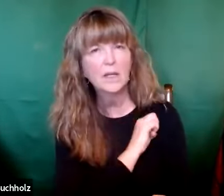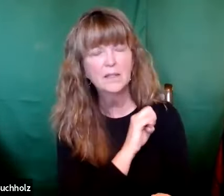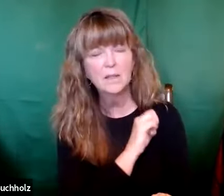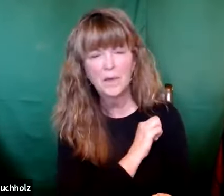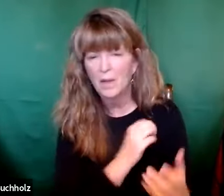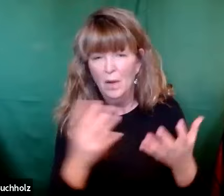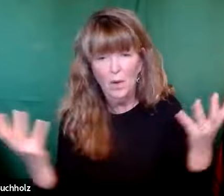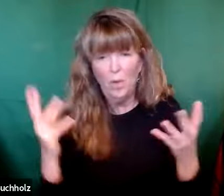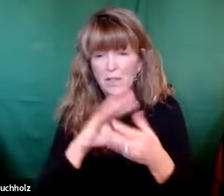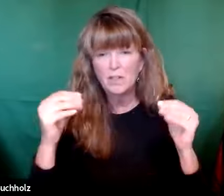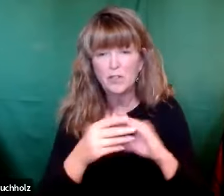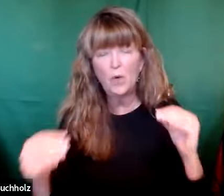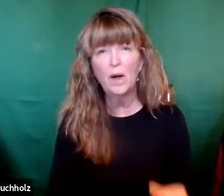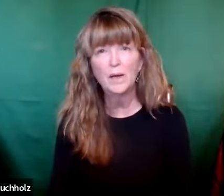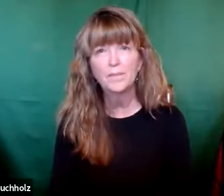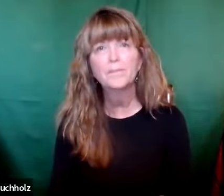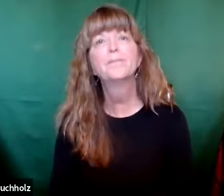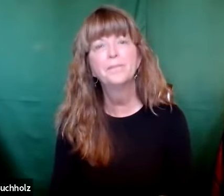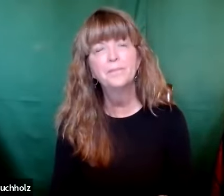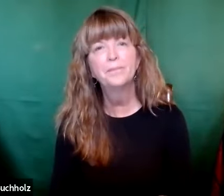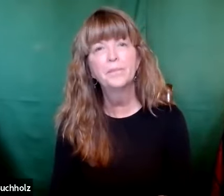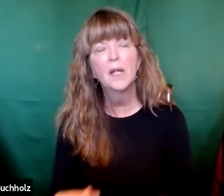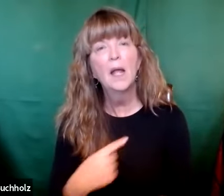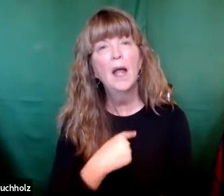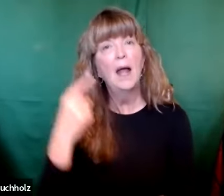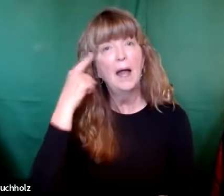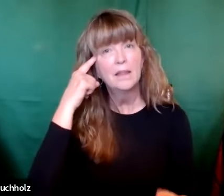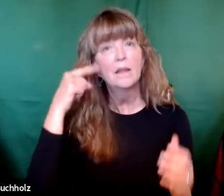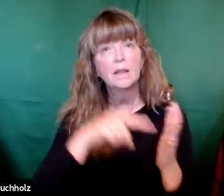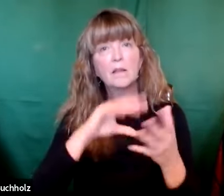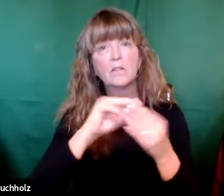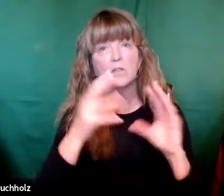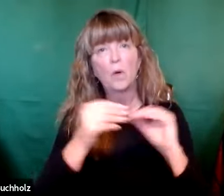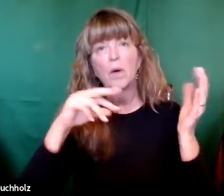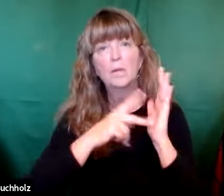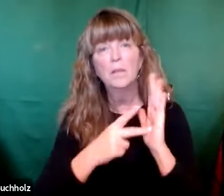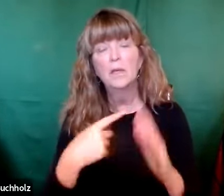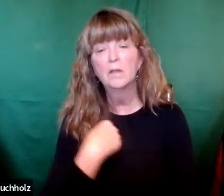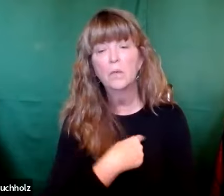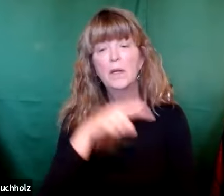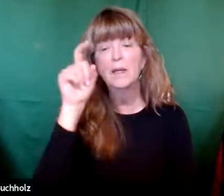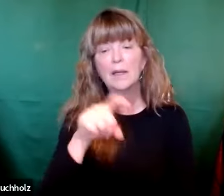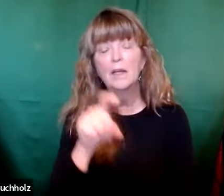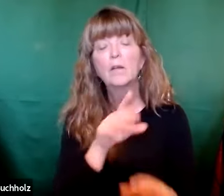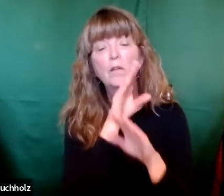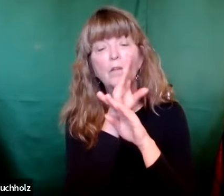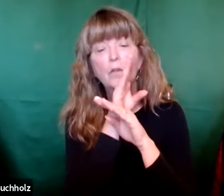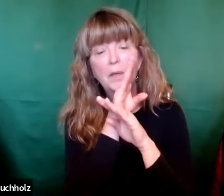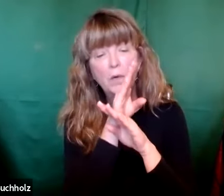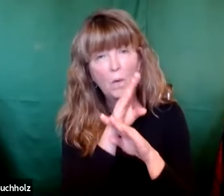tell us about people not listening to Elizabeth? What's the point? Well, I think this narrative tells us,